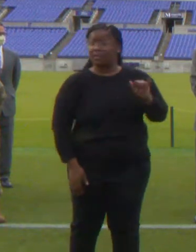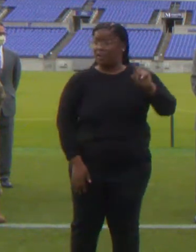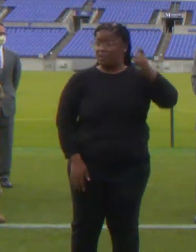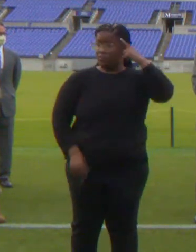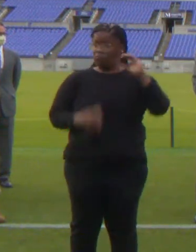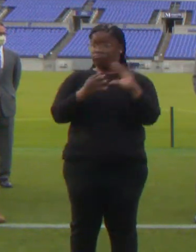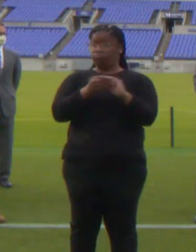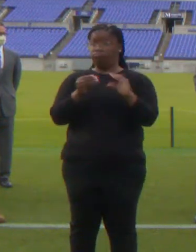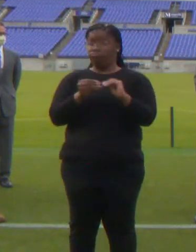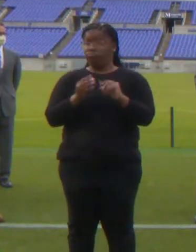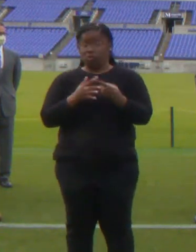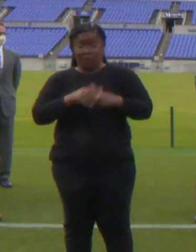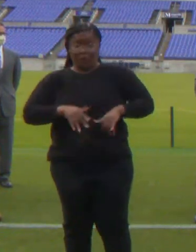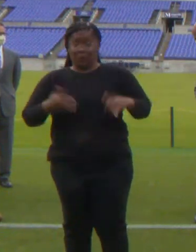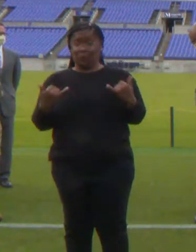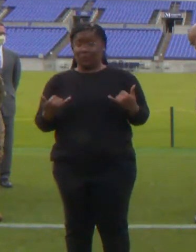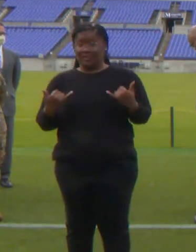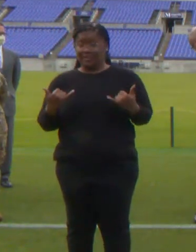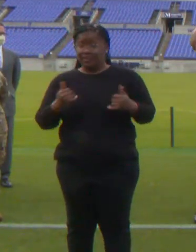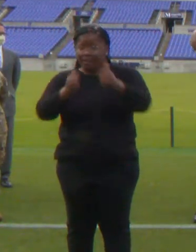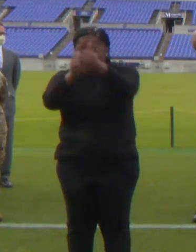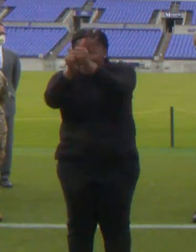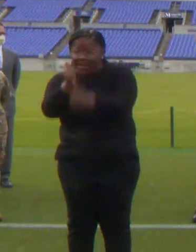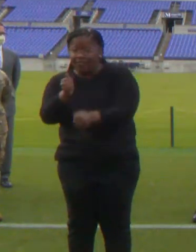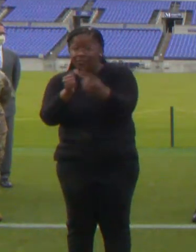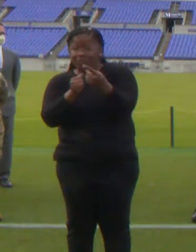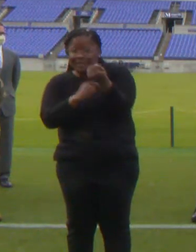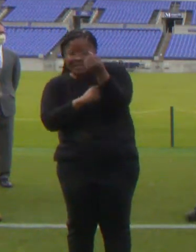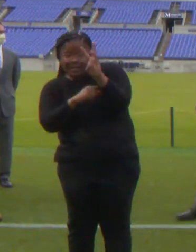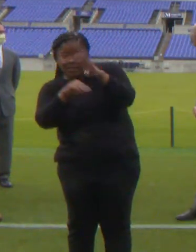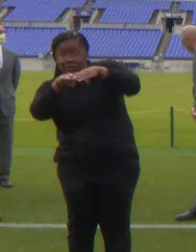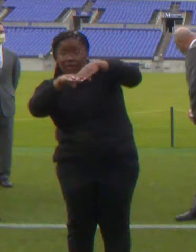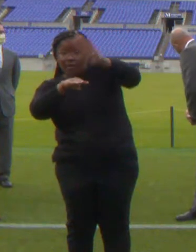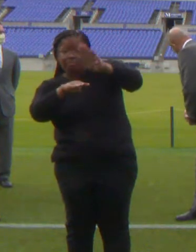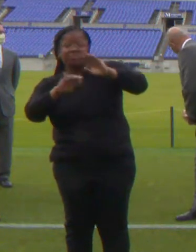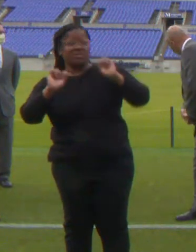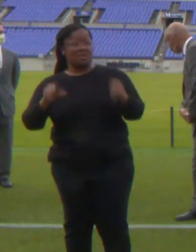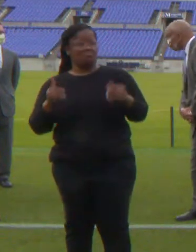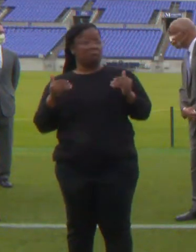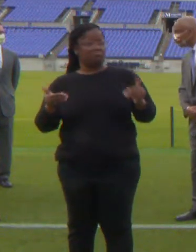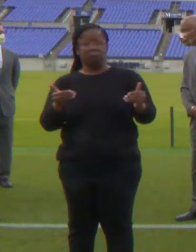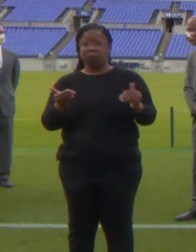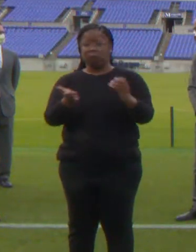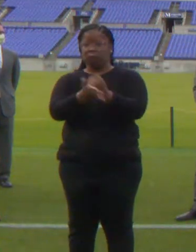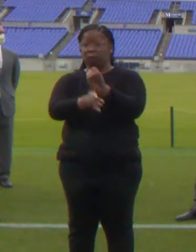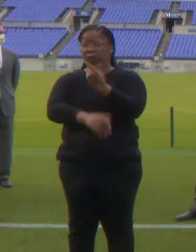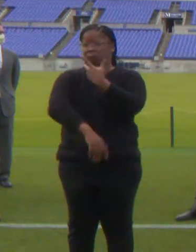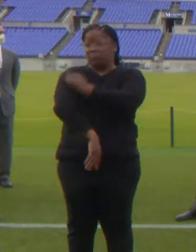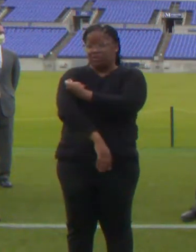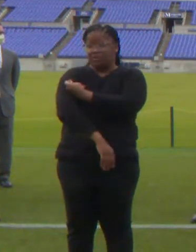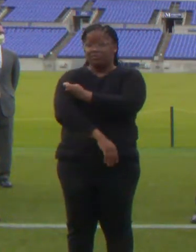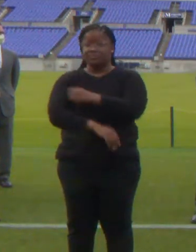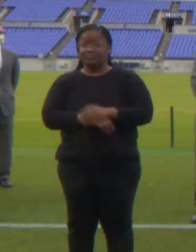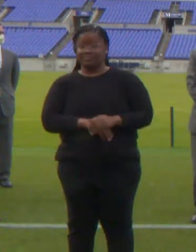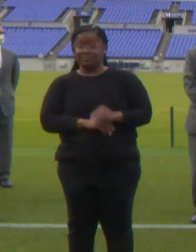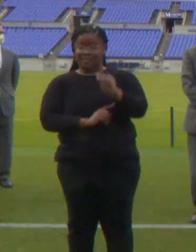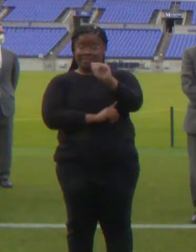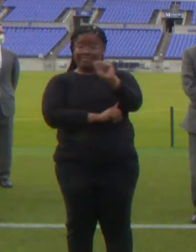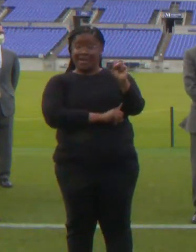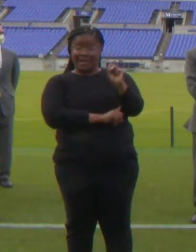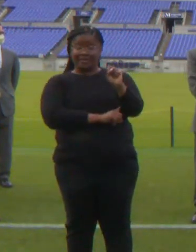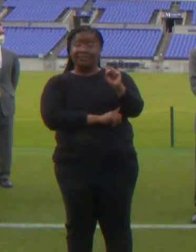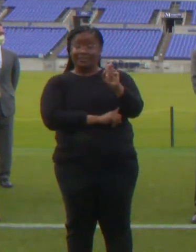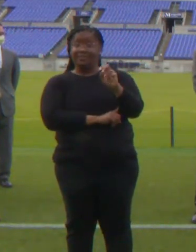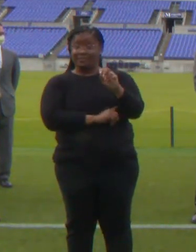every one 16 years and older is eligible to get vaccinated at one of our mass vac sites. By next Monday,